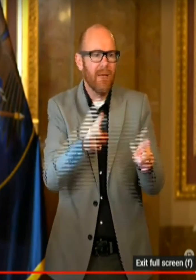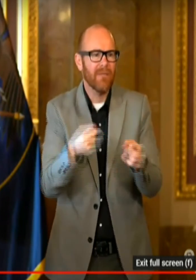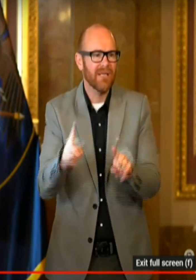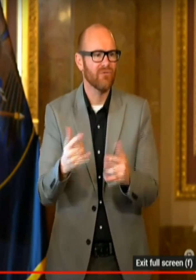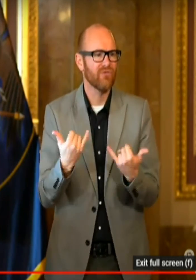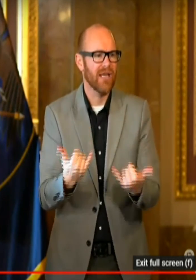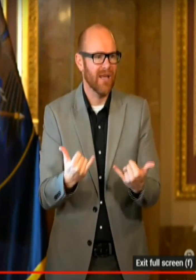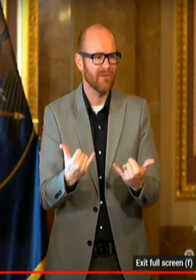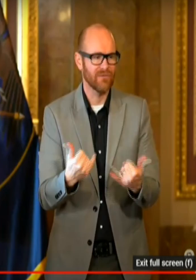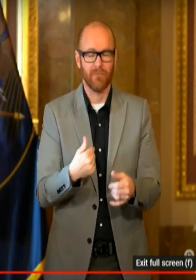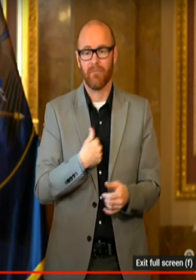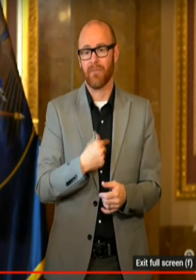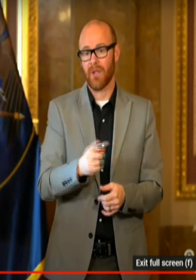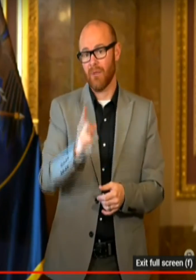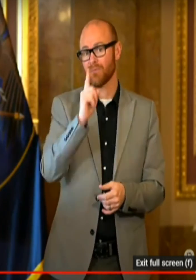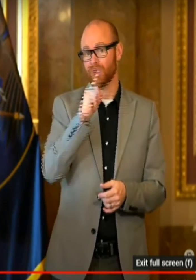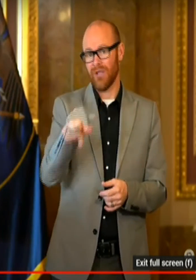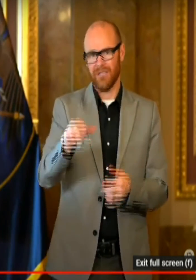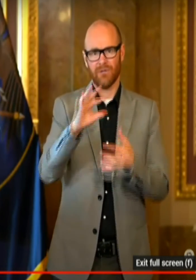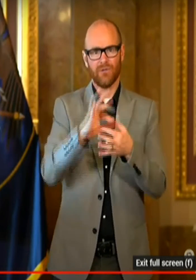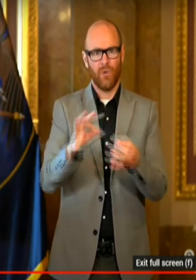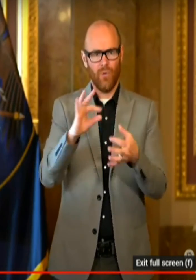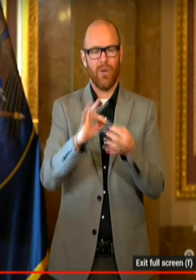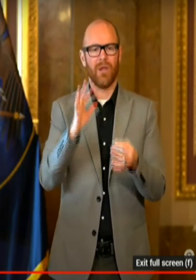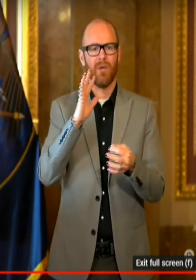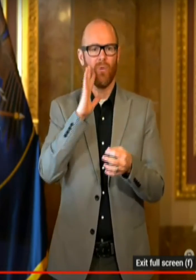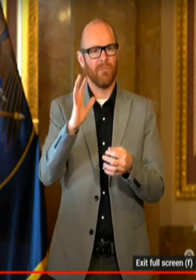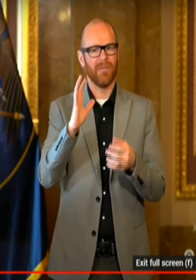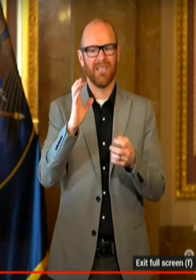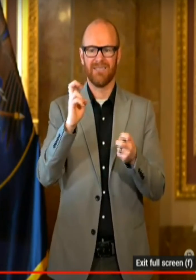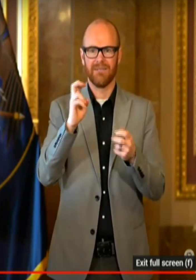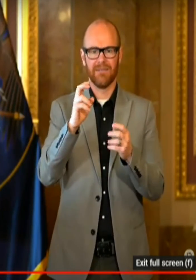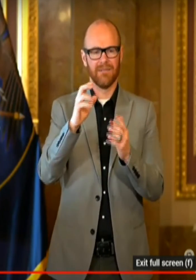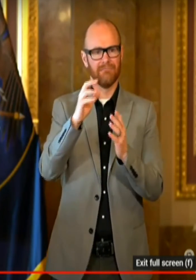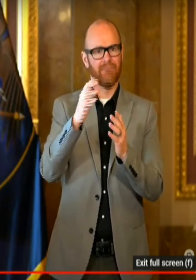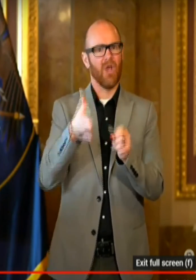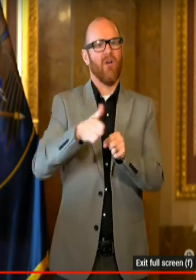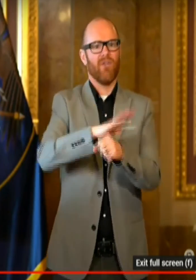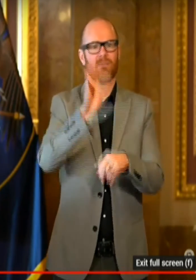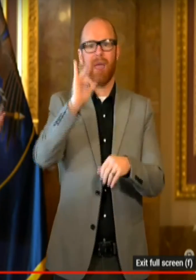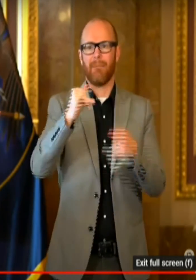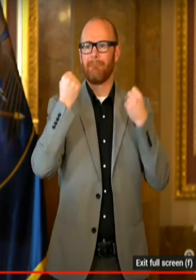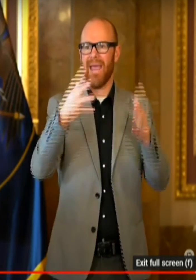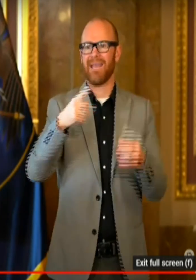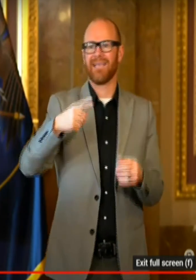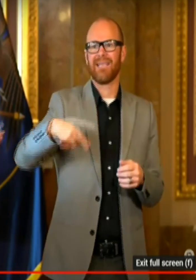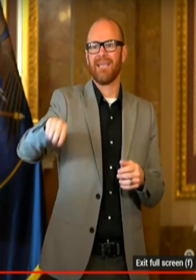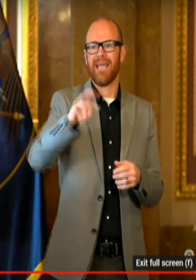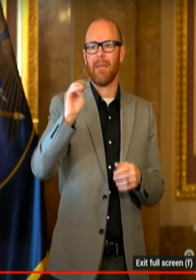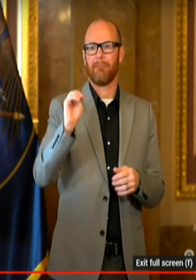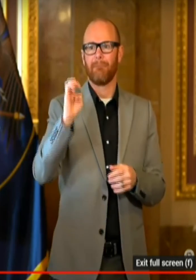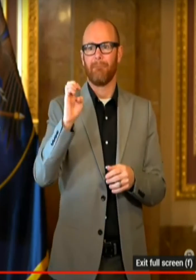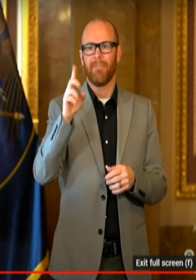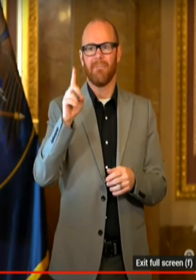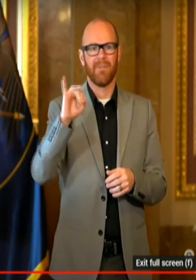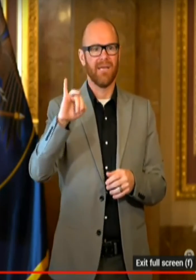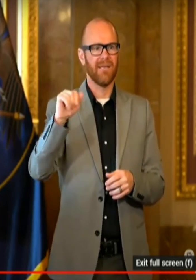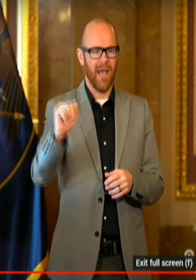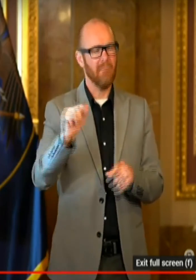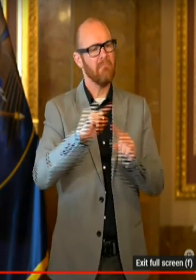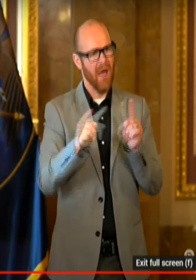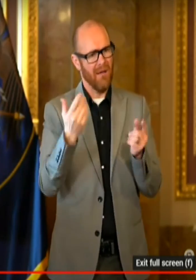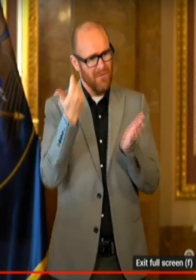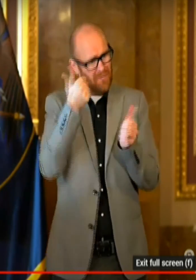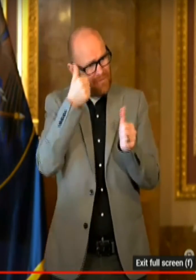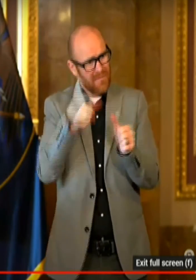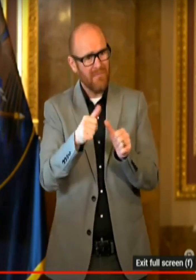sure that this story will be covered, hopefully, with the advice of the experts that we've been